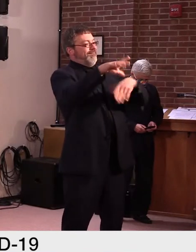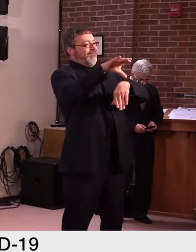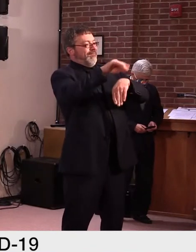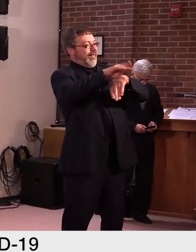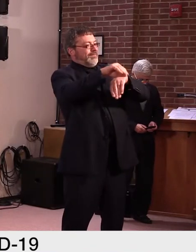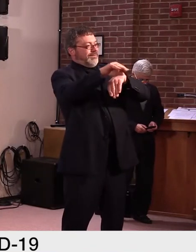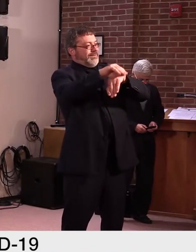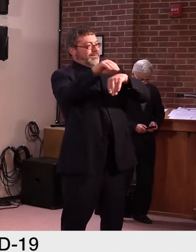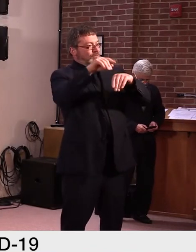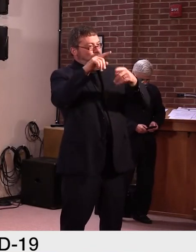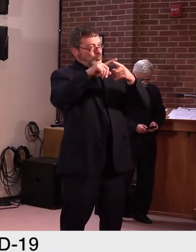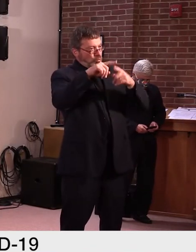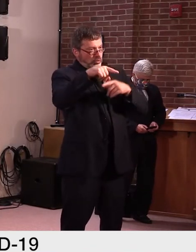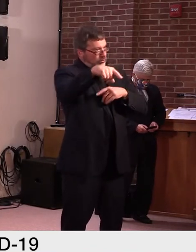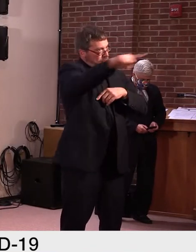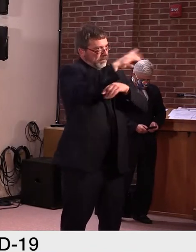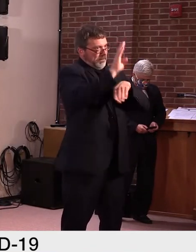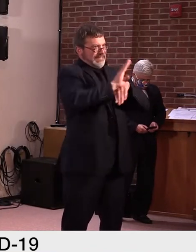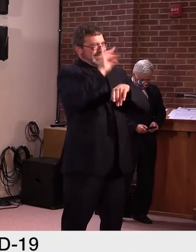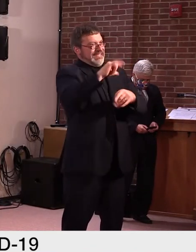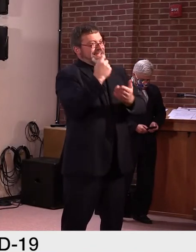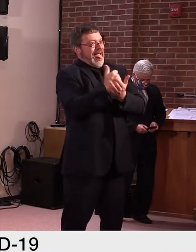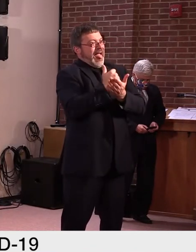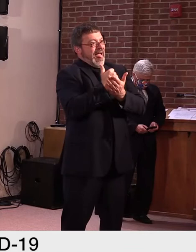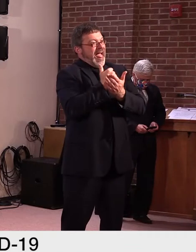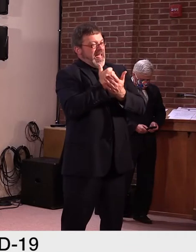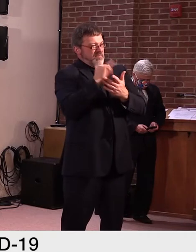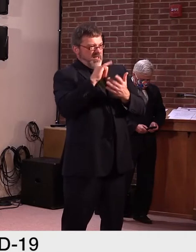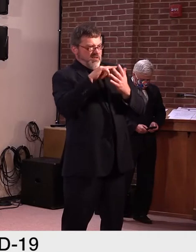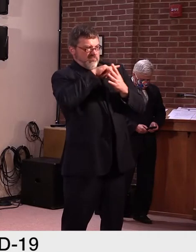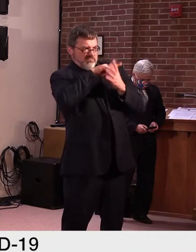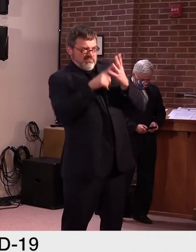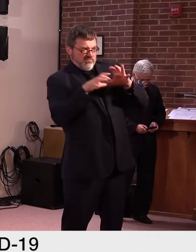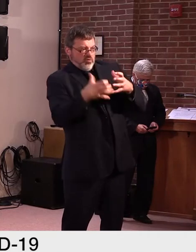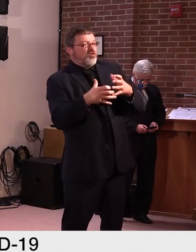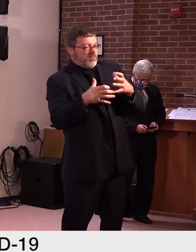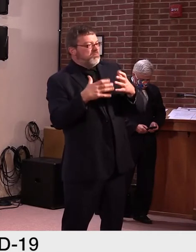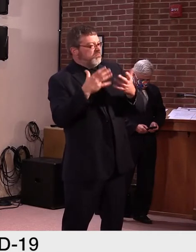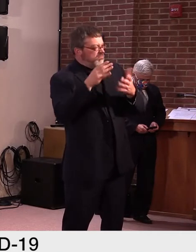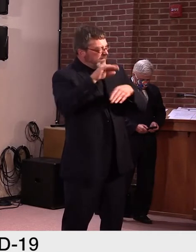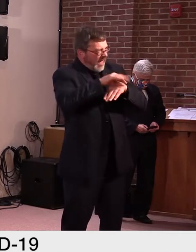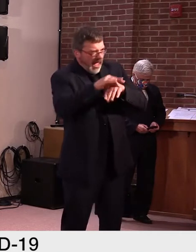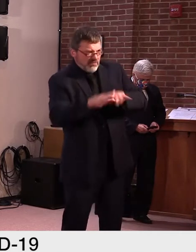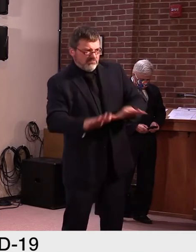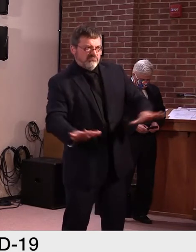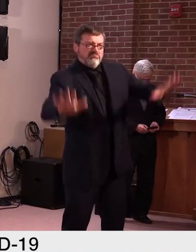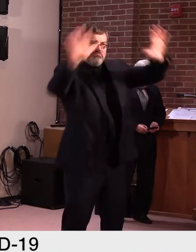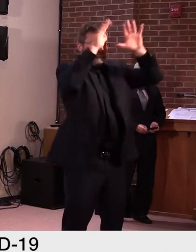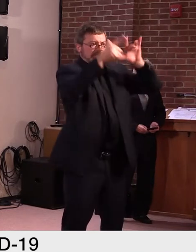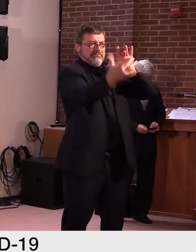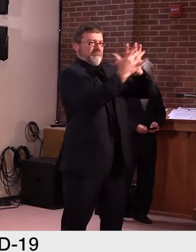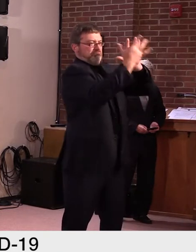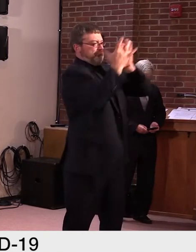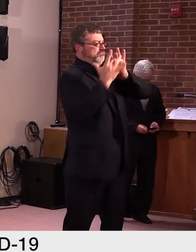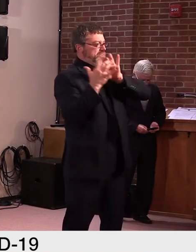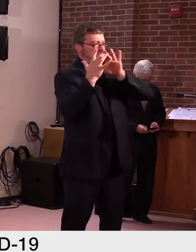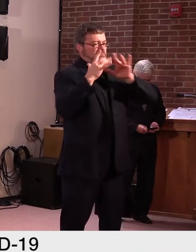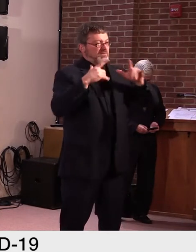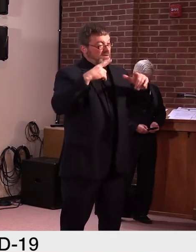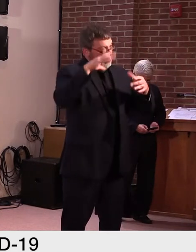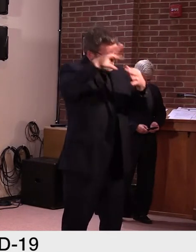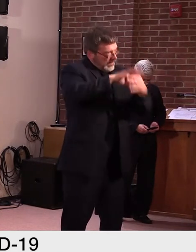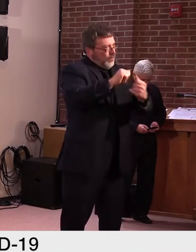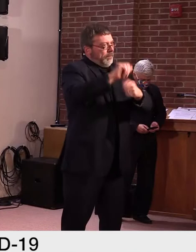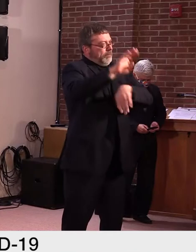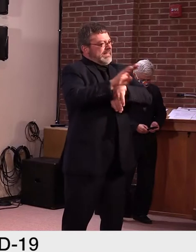expertise in a variety of sectors as well. So, we chose to fund all five. And so, um, I have great confidence that, that these